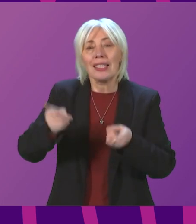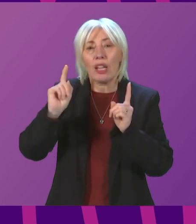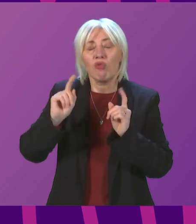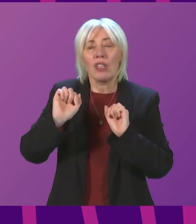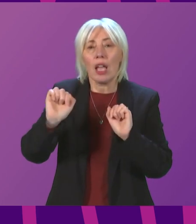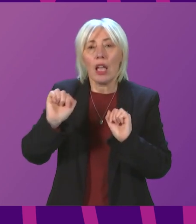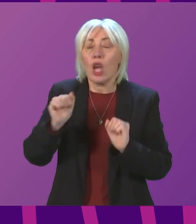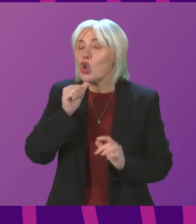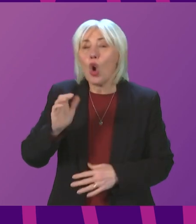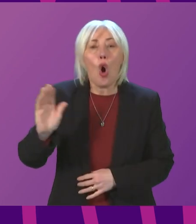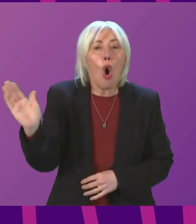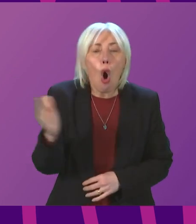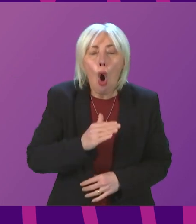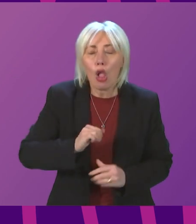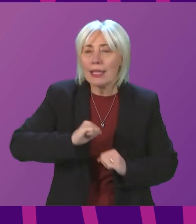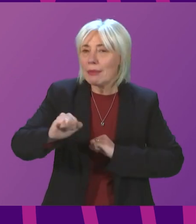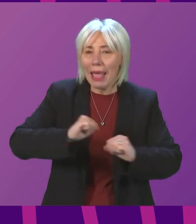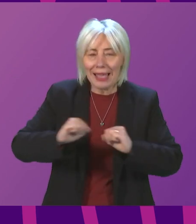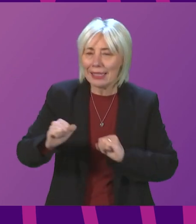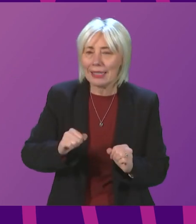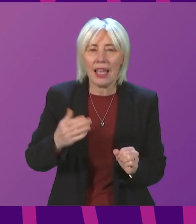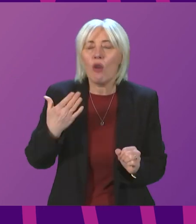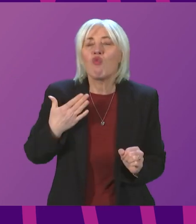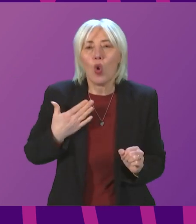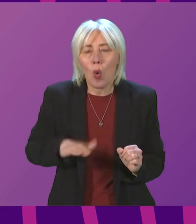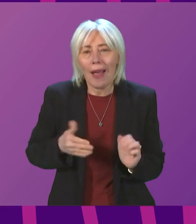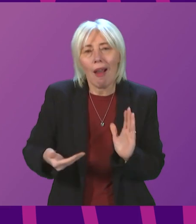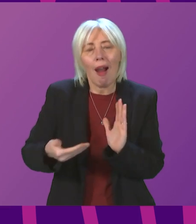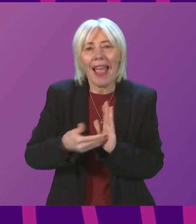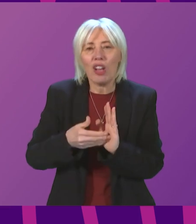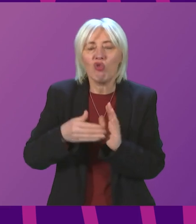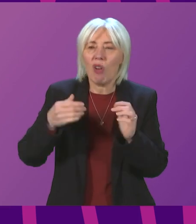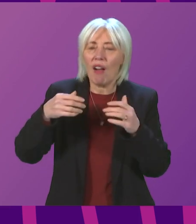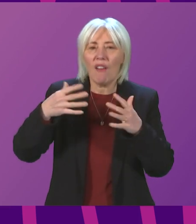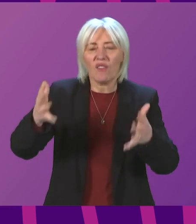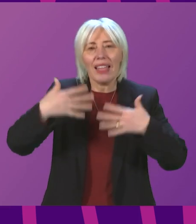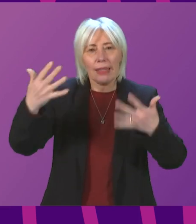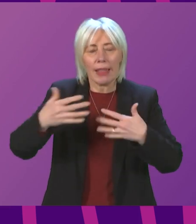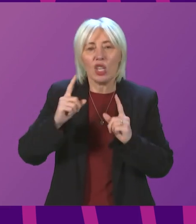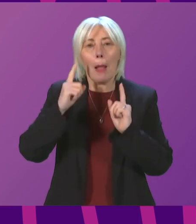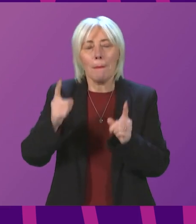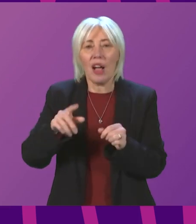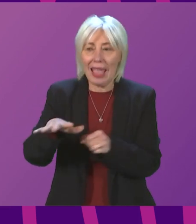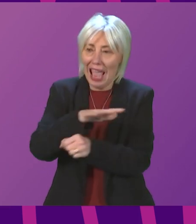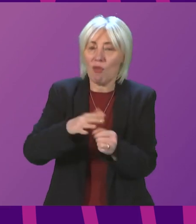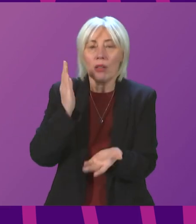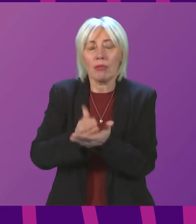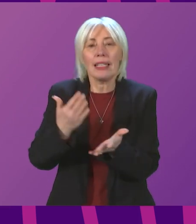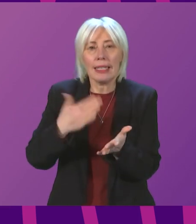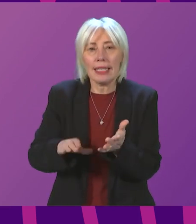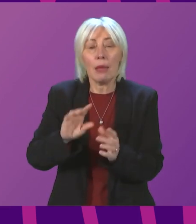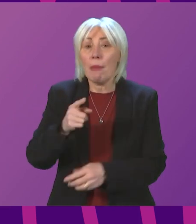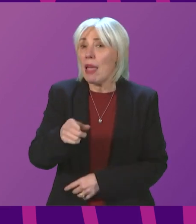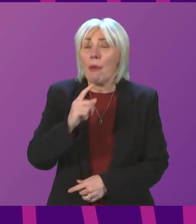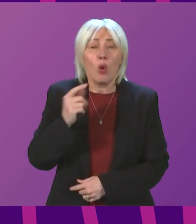it is not all spaces in schools or early year settings that require additional measures, but those who do, those measures may be on a